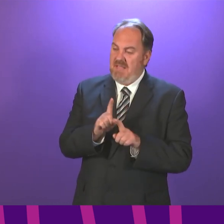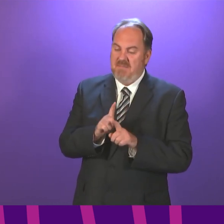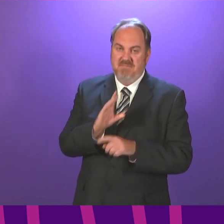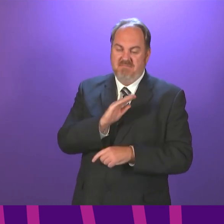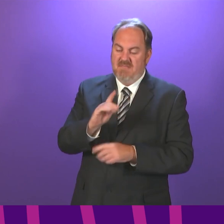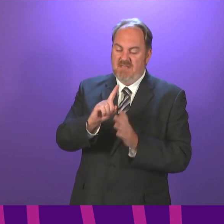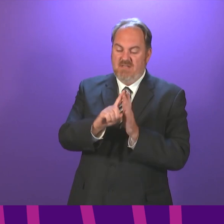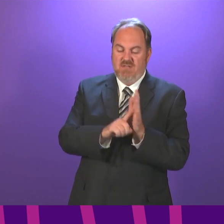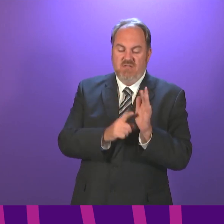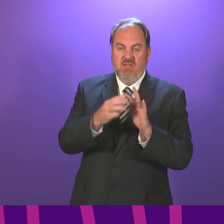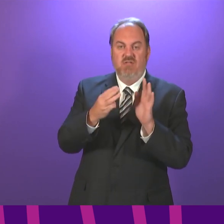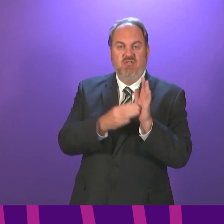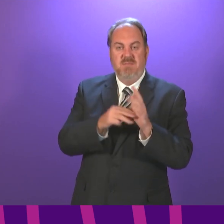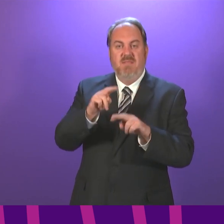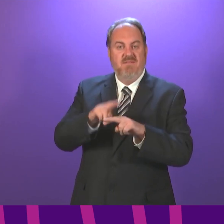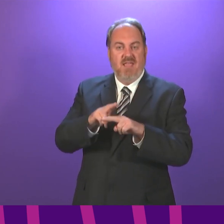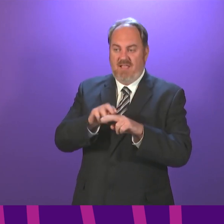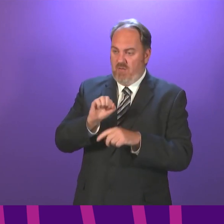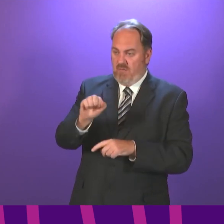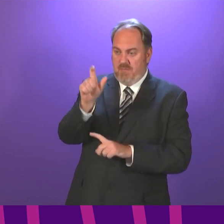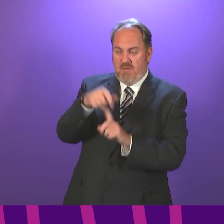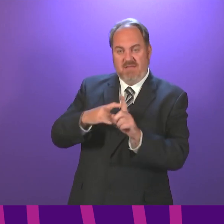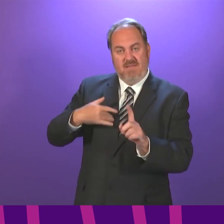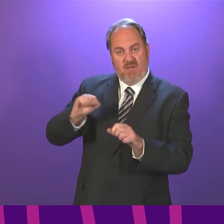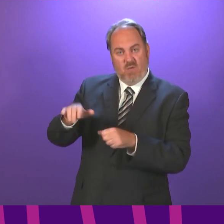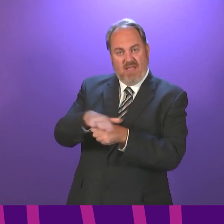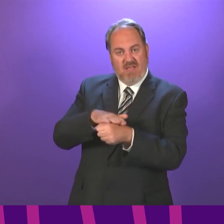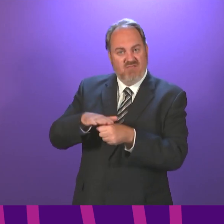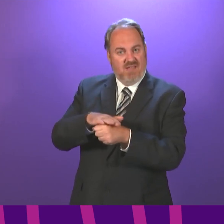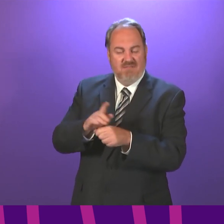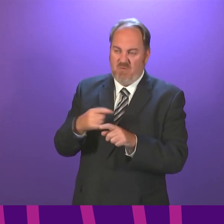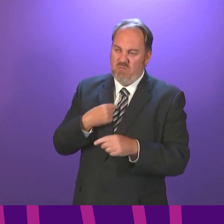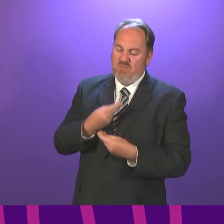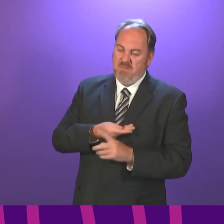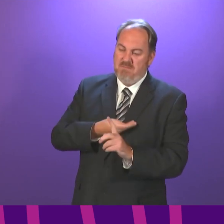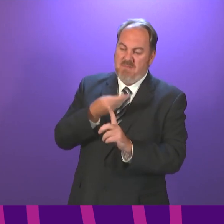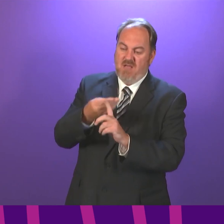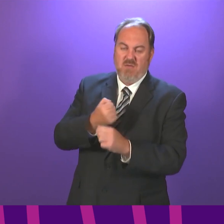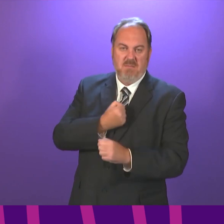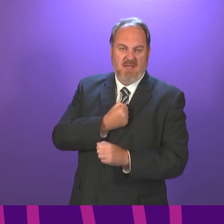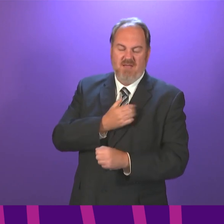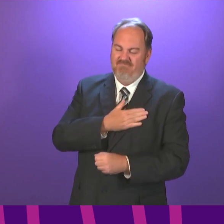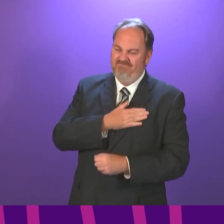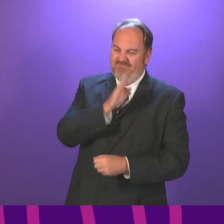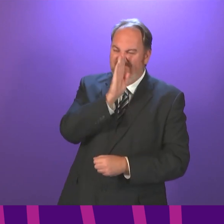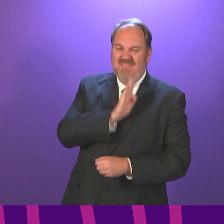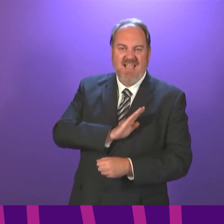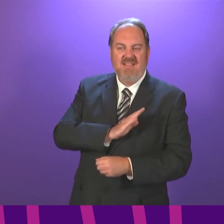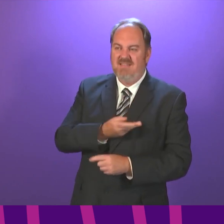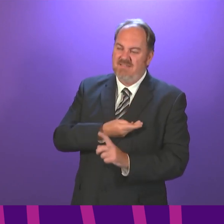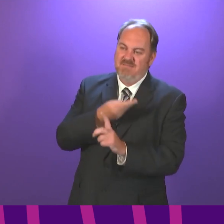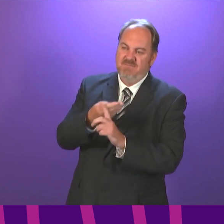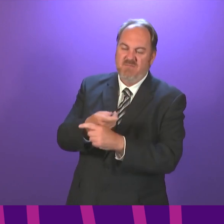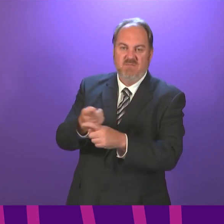to Jim Fairley's constituent. I met just before Parliament broke for the election with